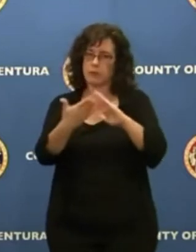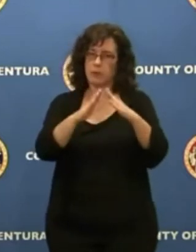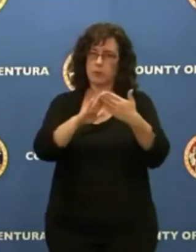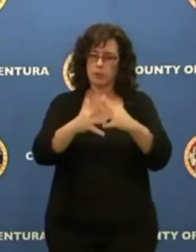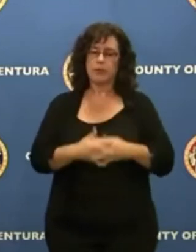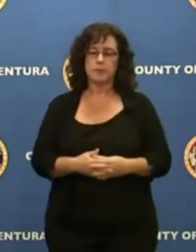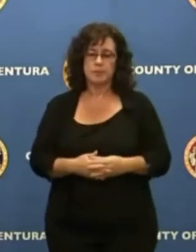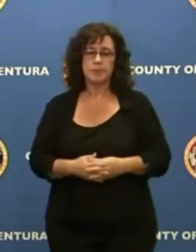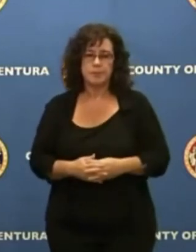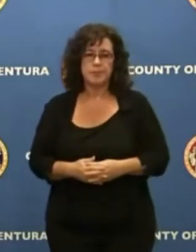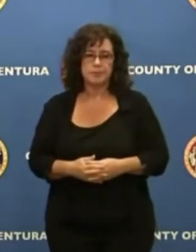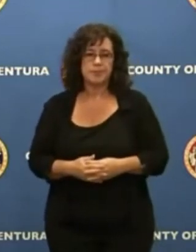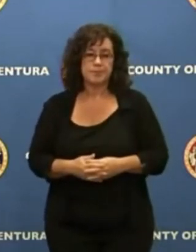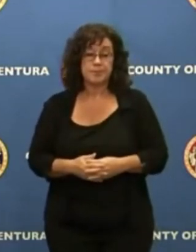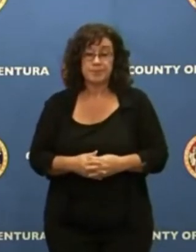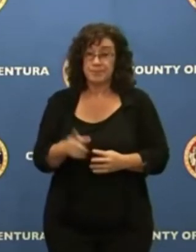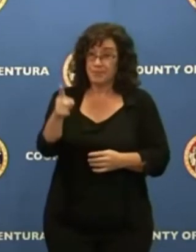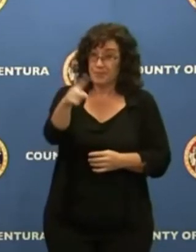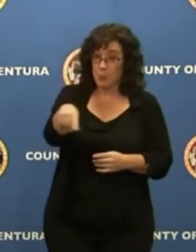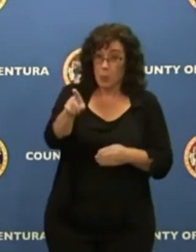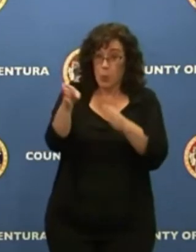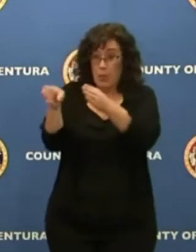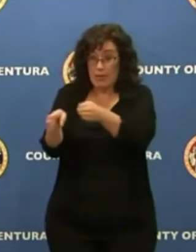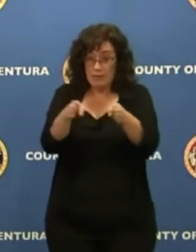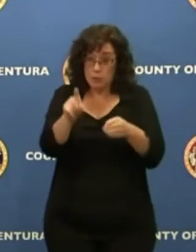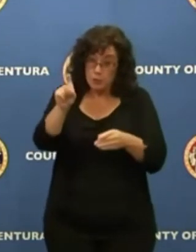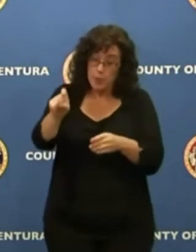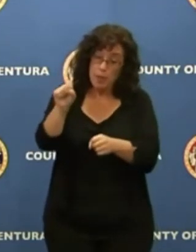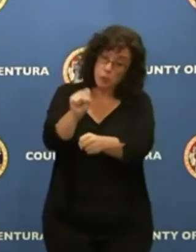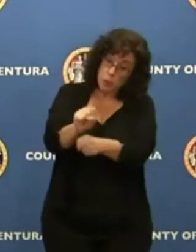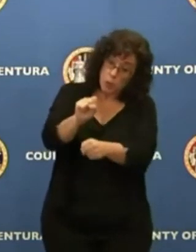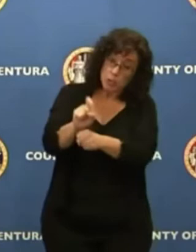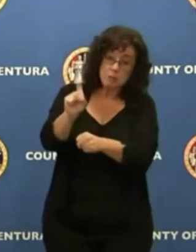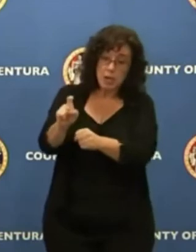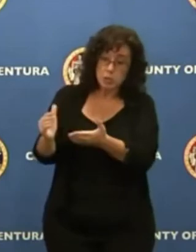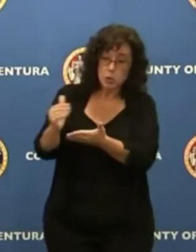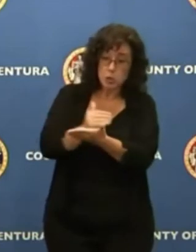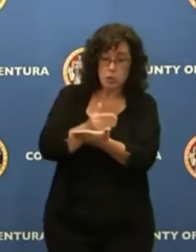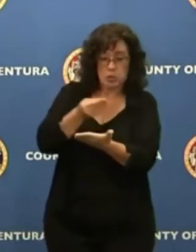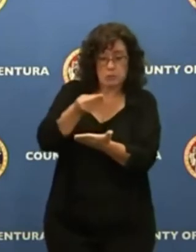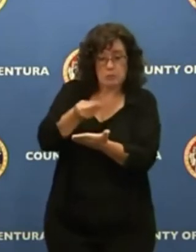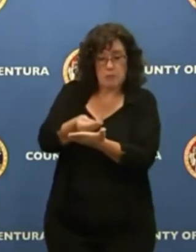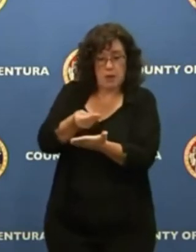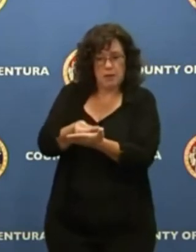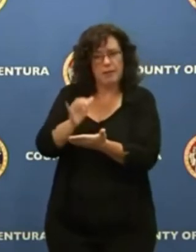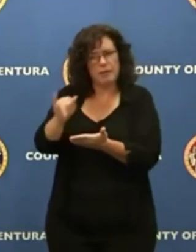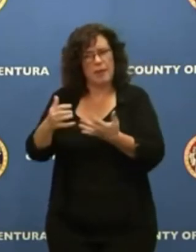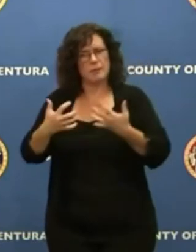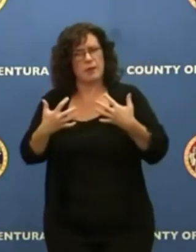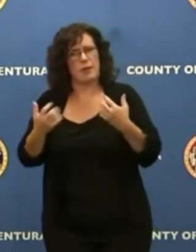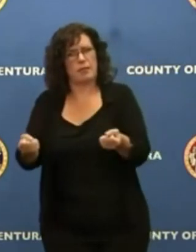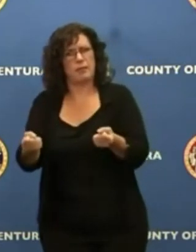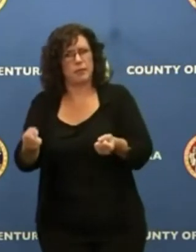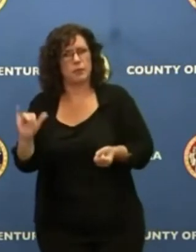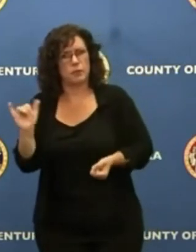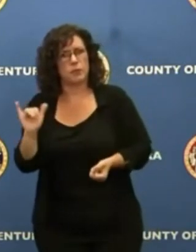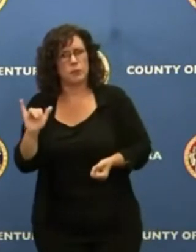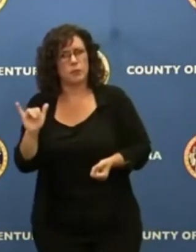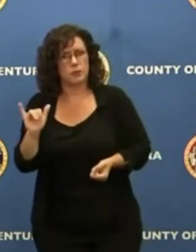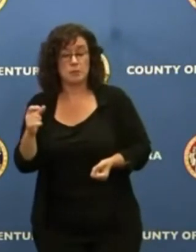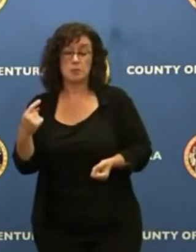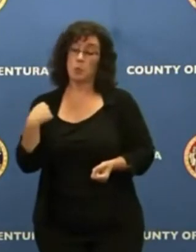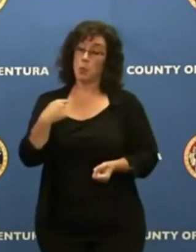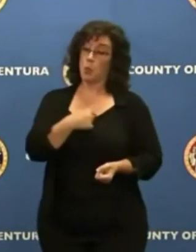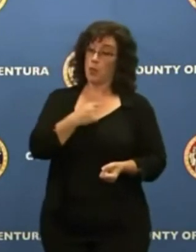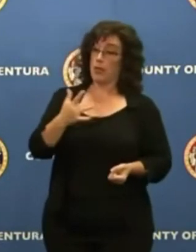that is public health as well. And we believe that we're going to be able to liberalize further